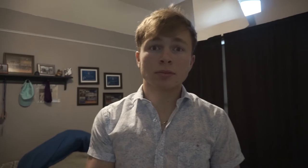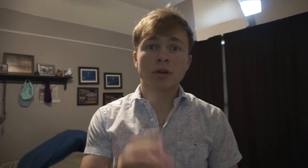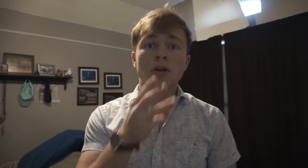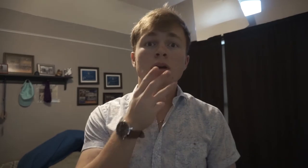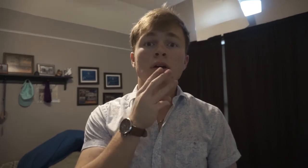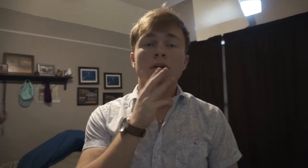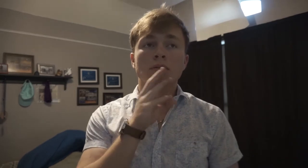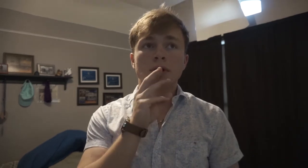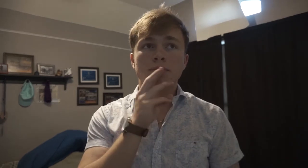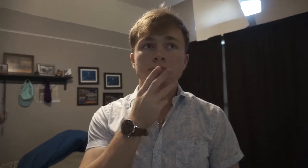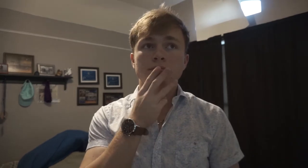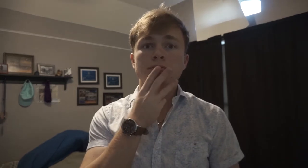Wait.